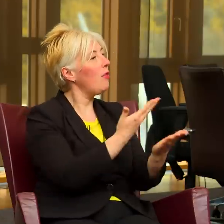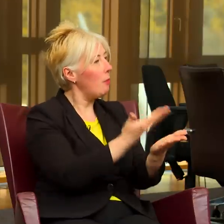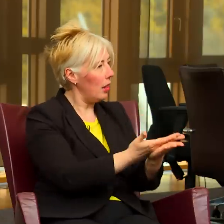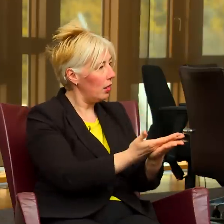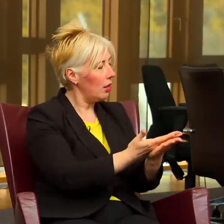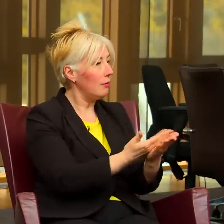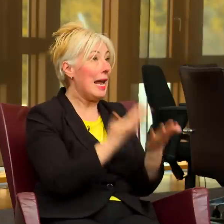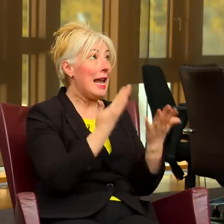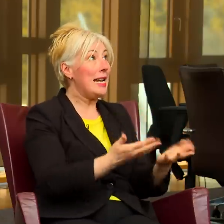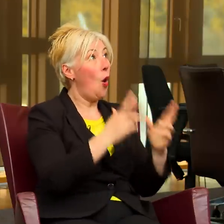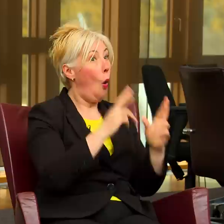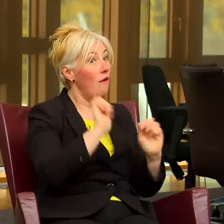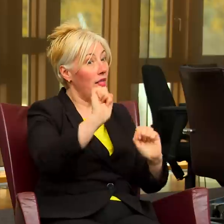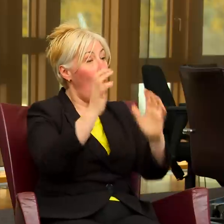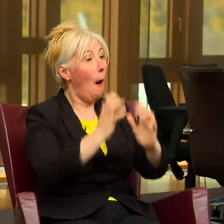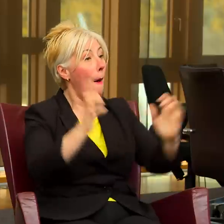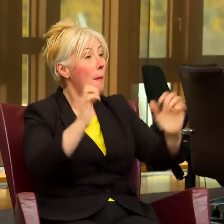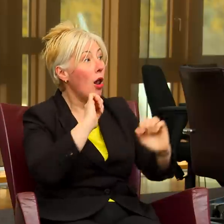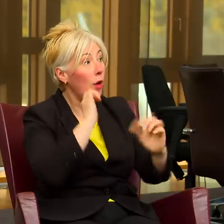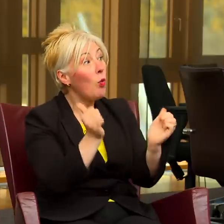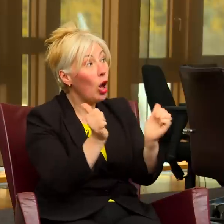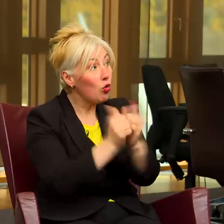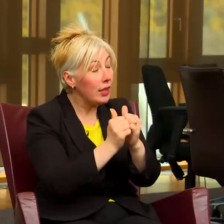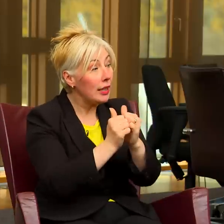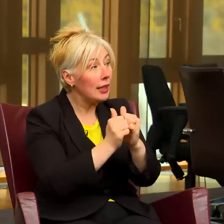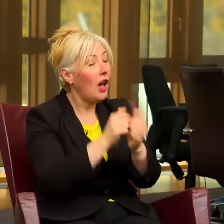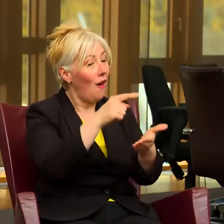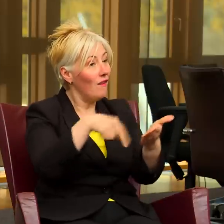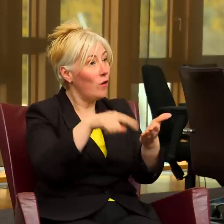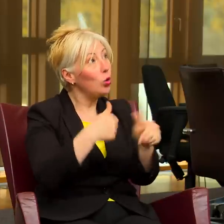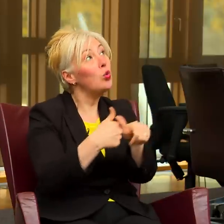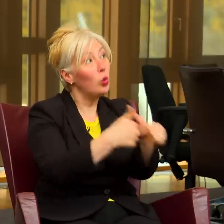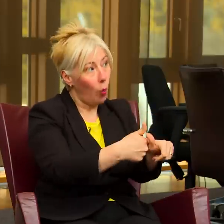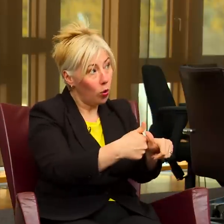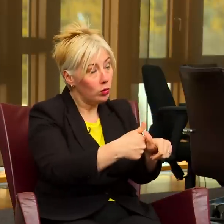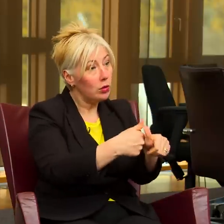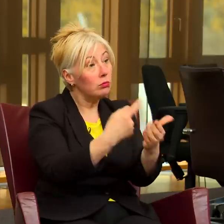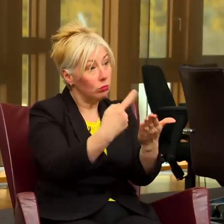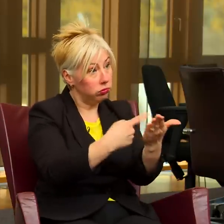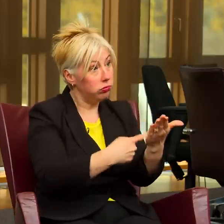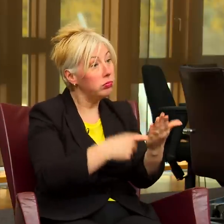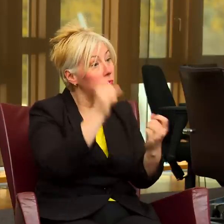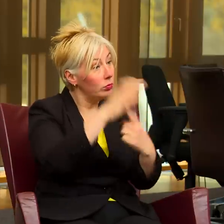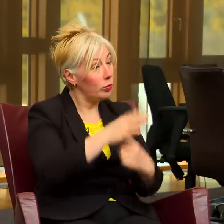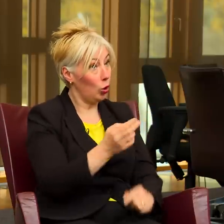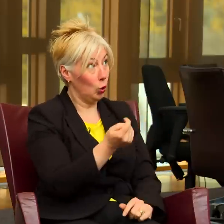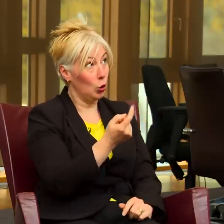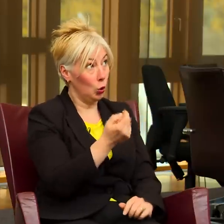Parliament to agree and vote and support those Bill proposals quite soon. Obviously we're also going to